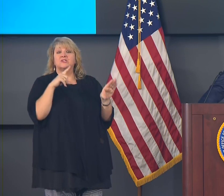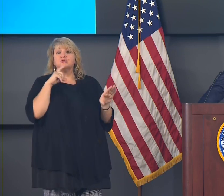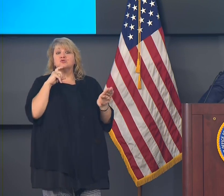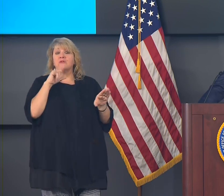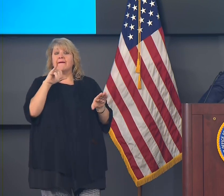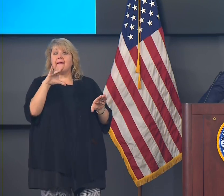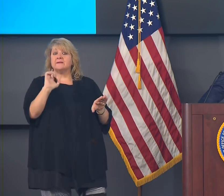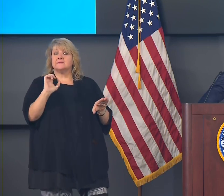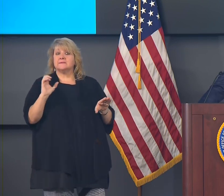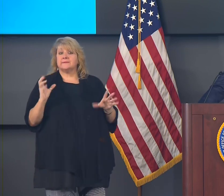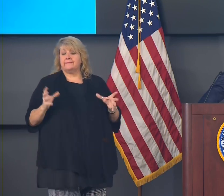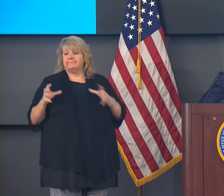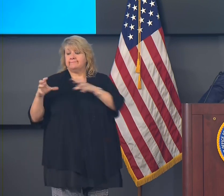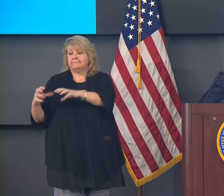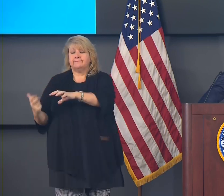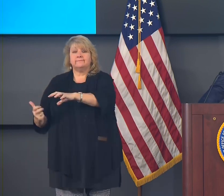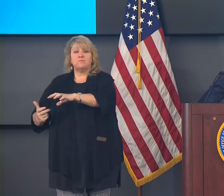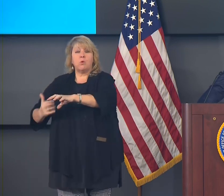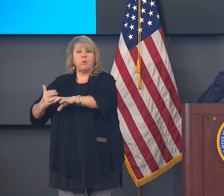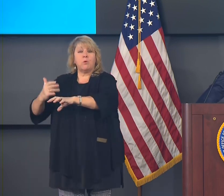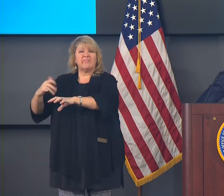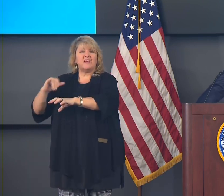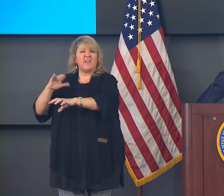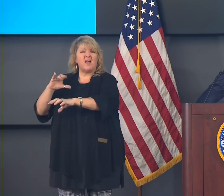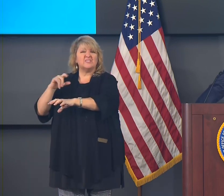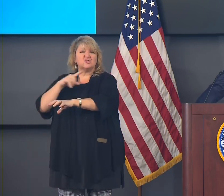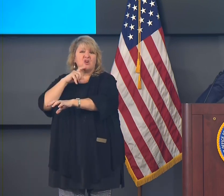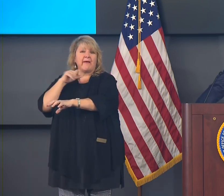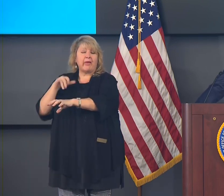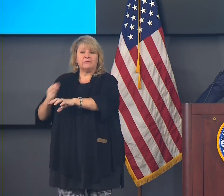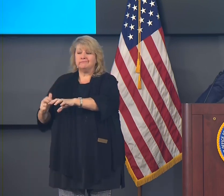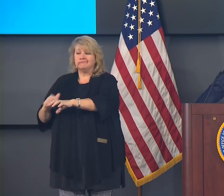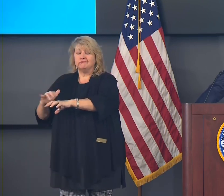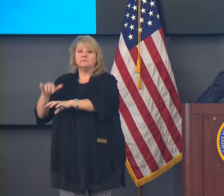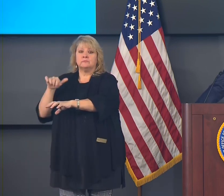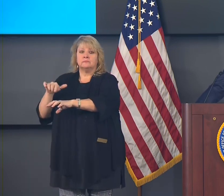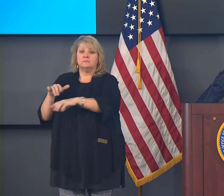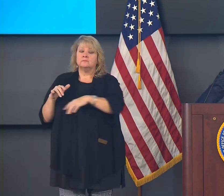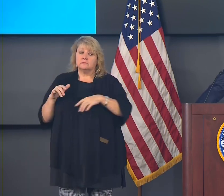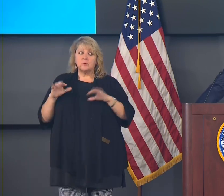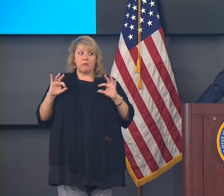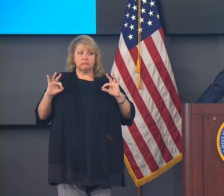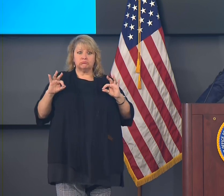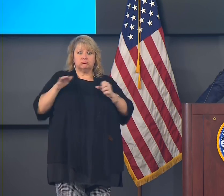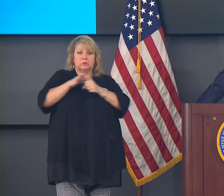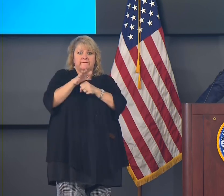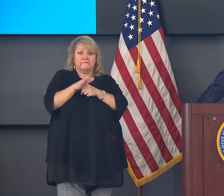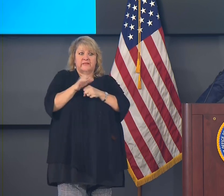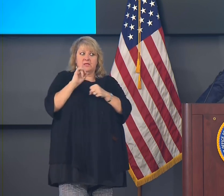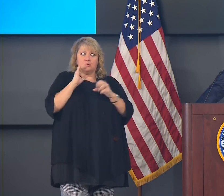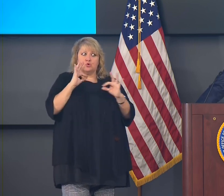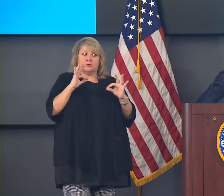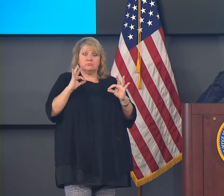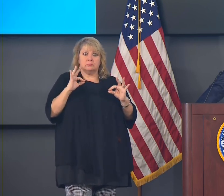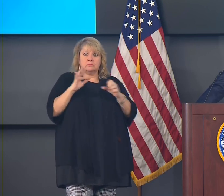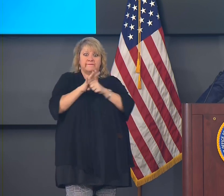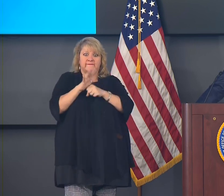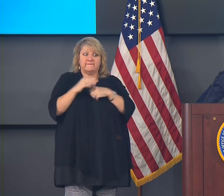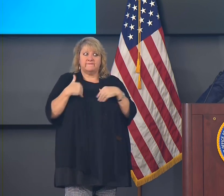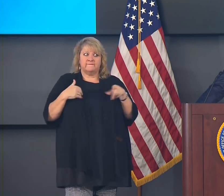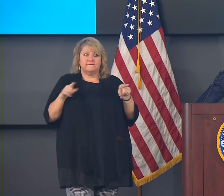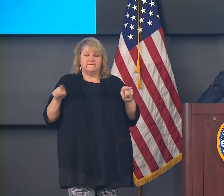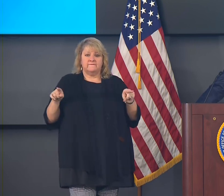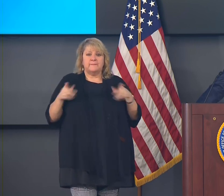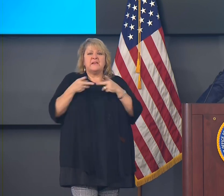ice. And and we we're going to be in good in good shape there. And this is why